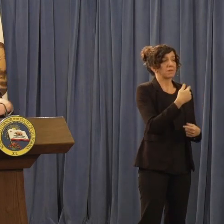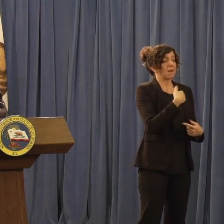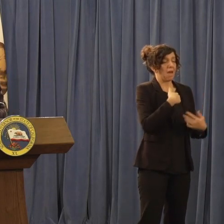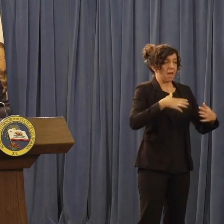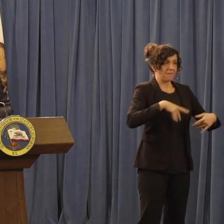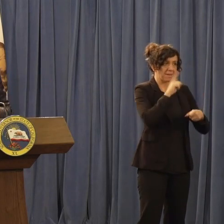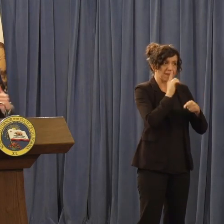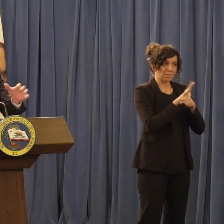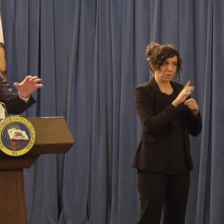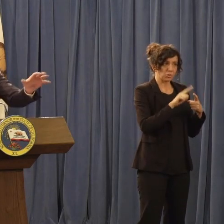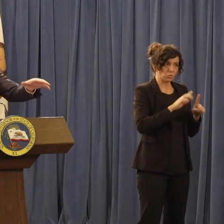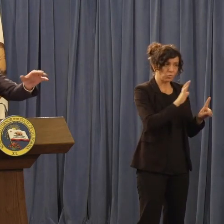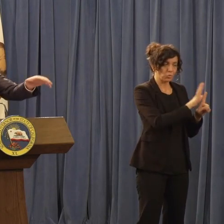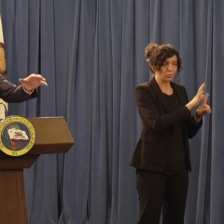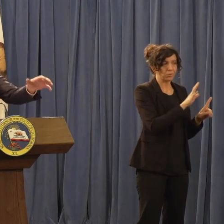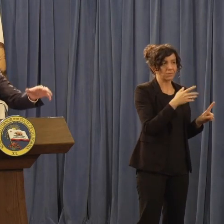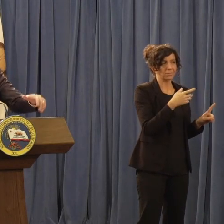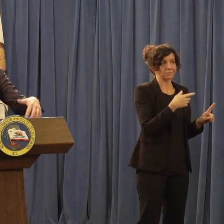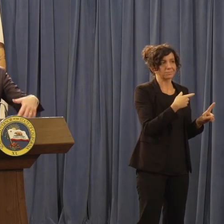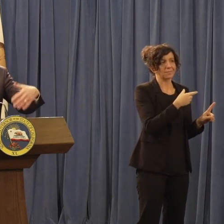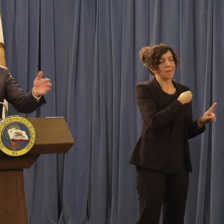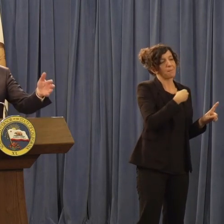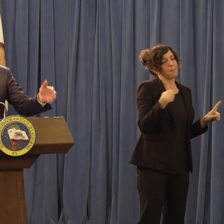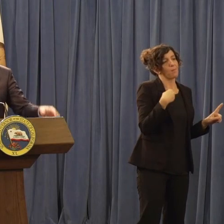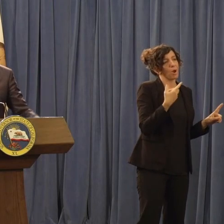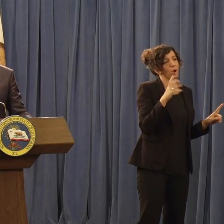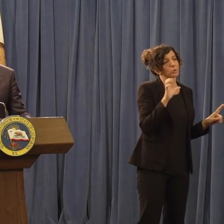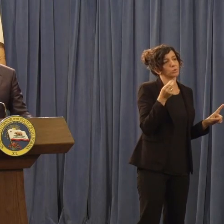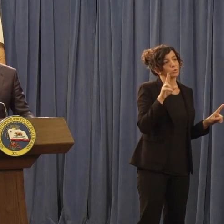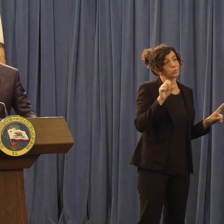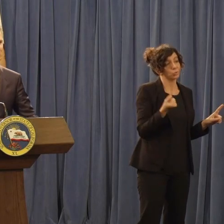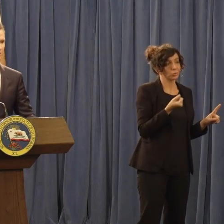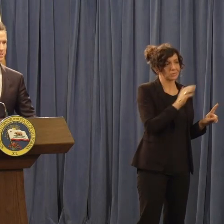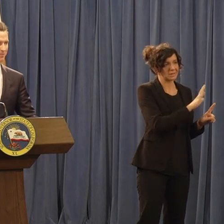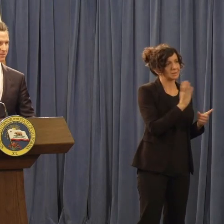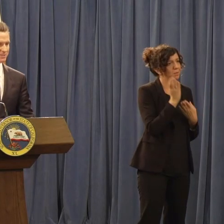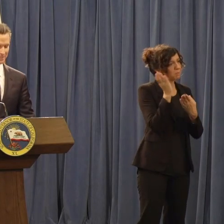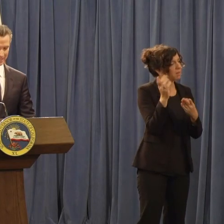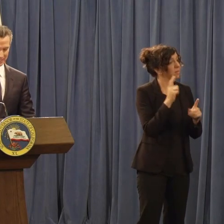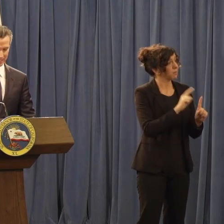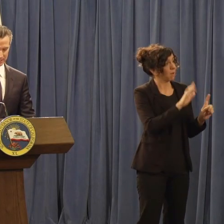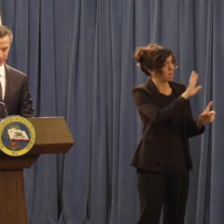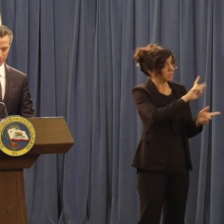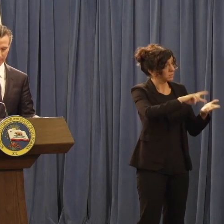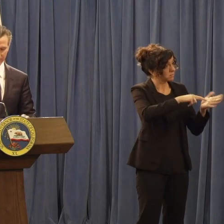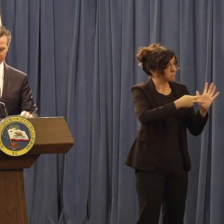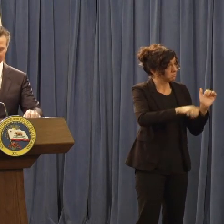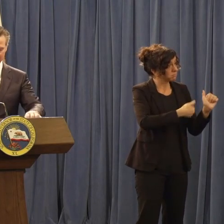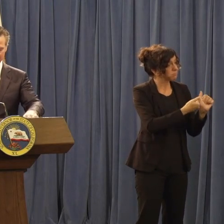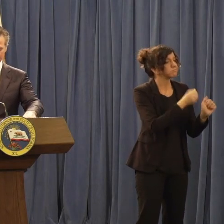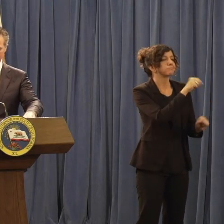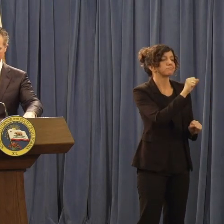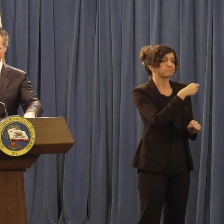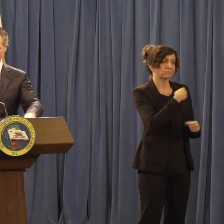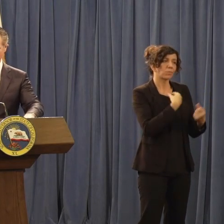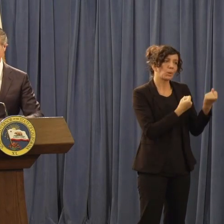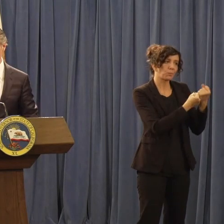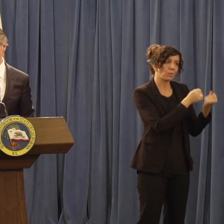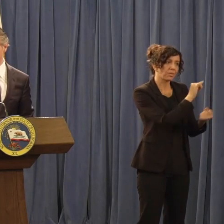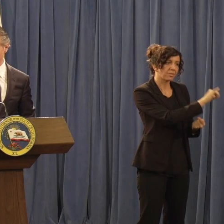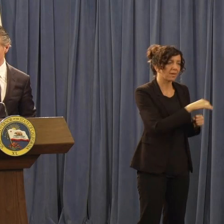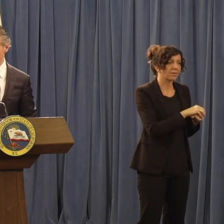myself to that bill. I'm not, but I'm committed to the spirit of those efforts. And I just want to make it clear that